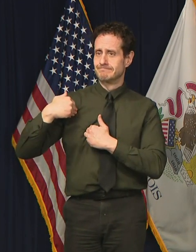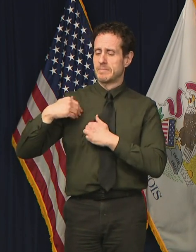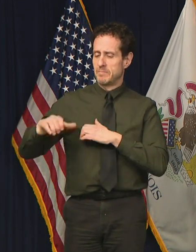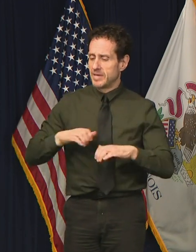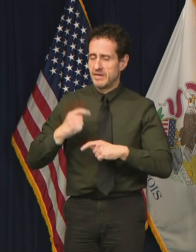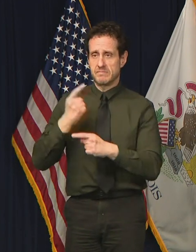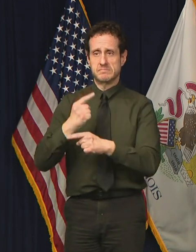Why